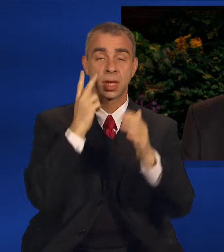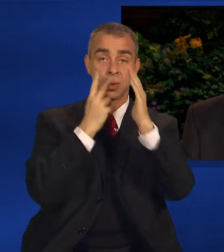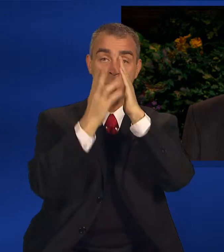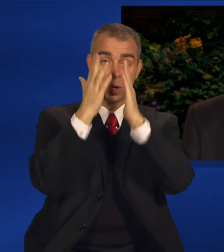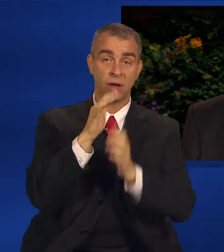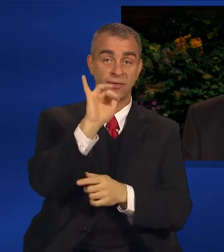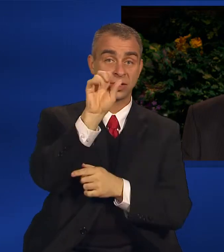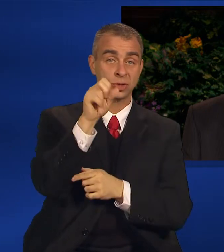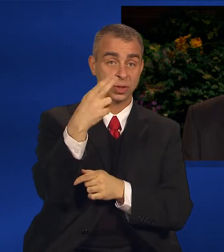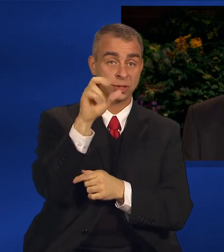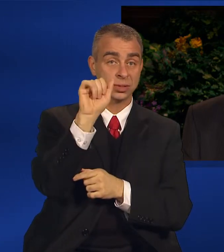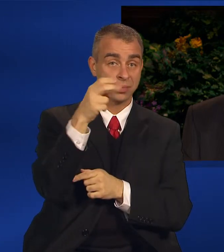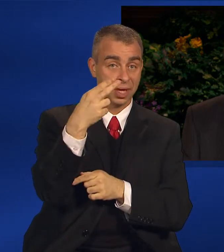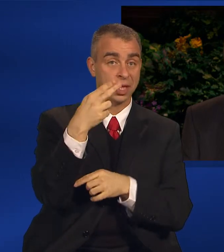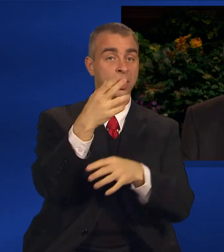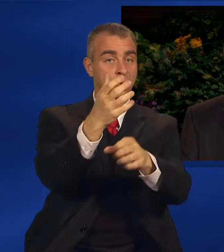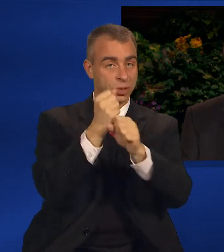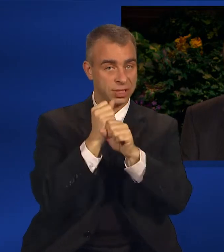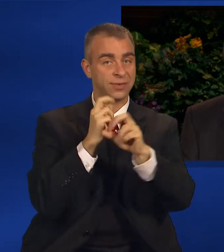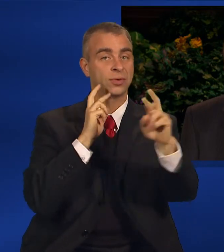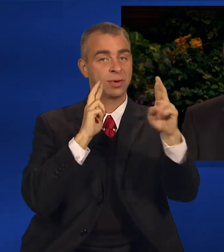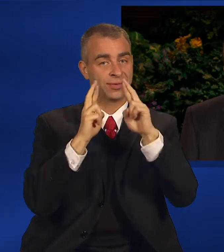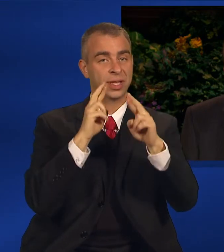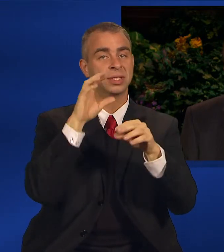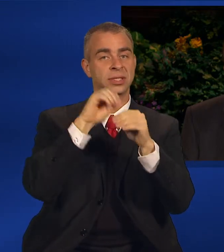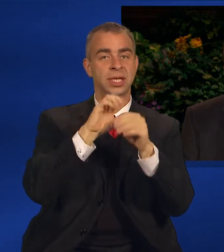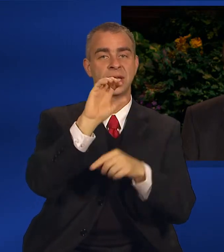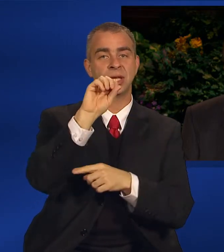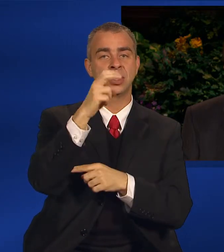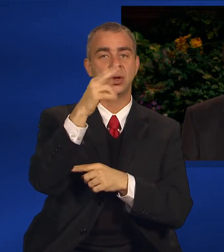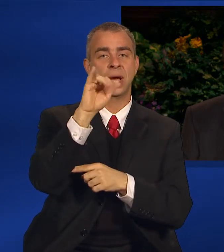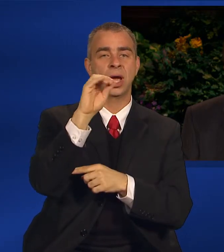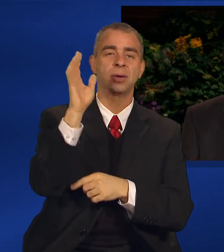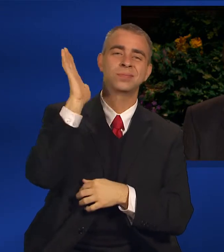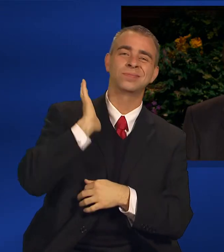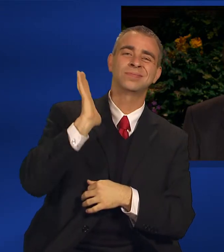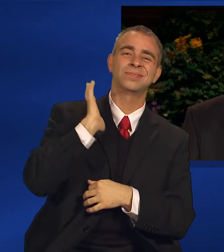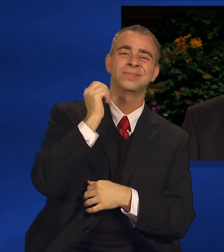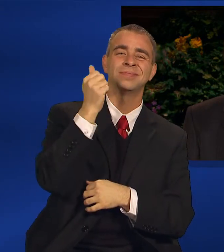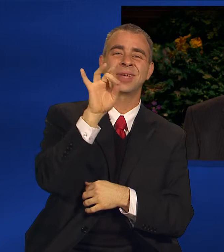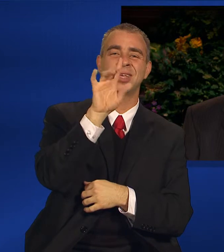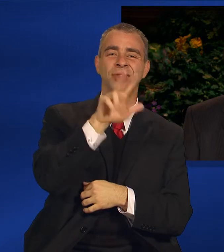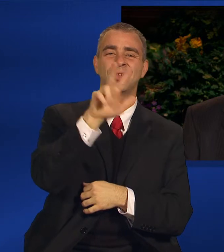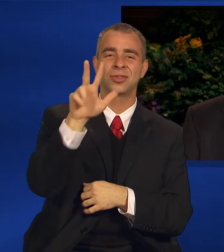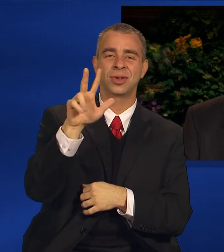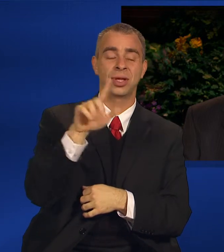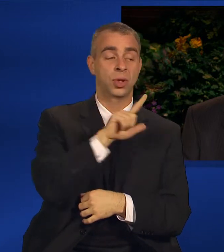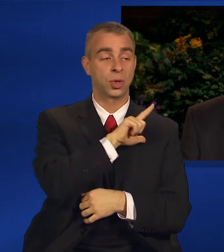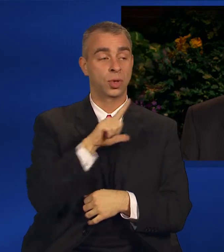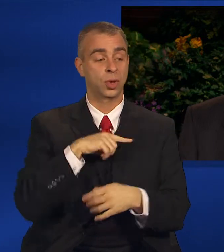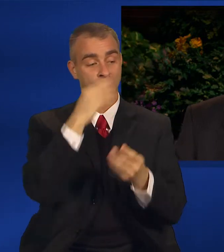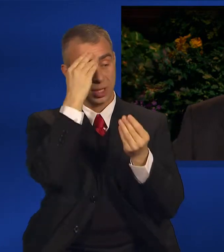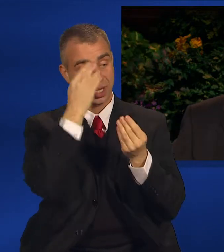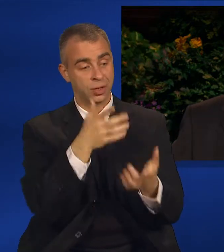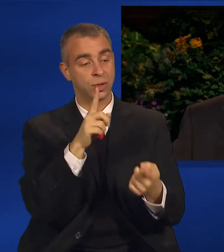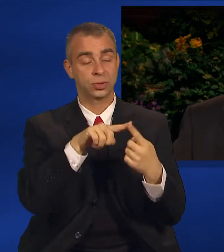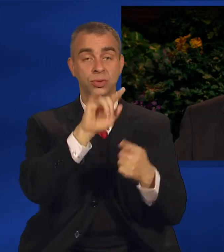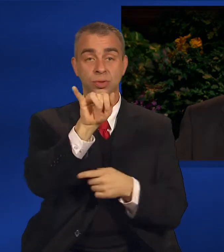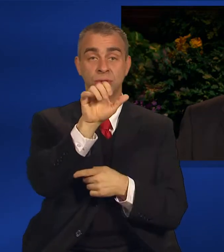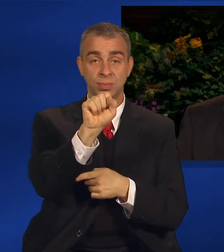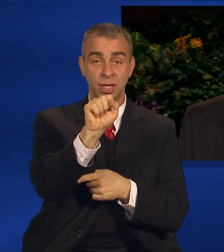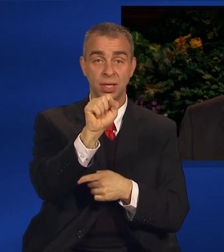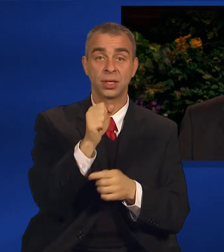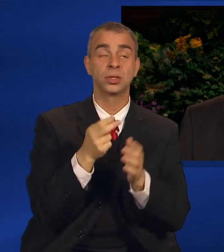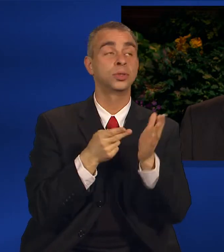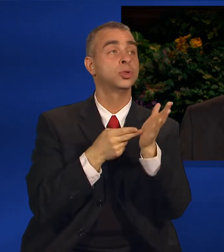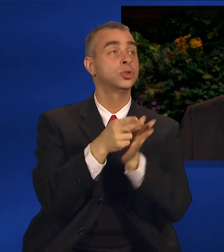Prophet Joseph Smith in Kirtland, Ohio, in May of 1833, the Lord declared, Truth is